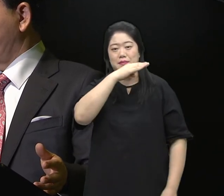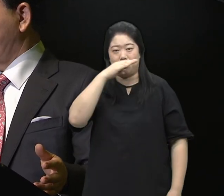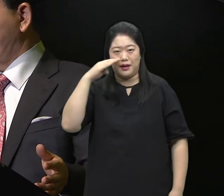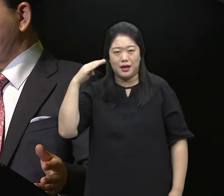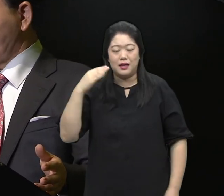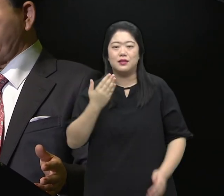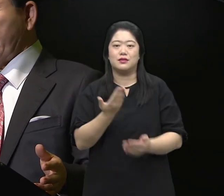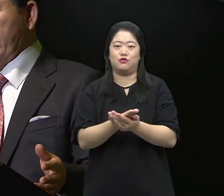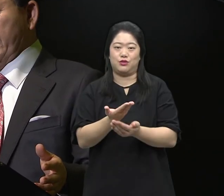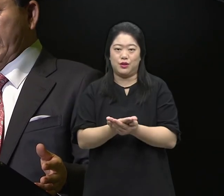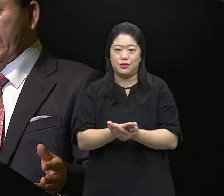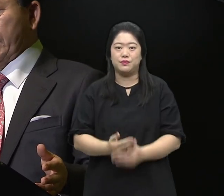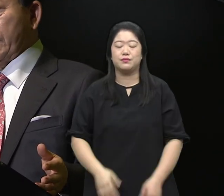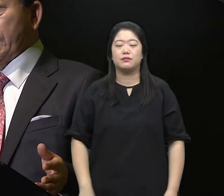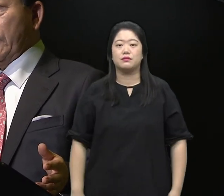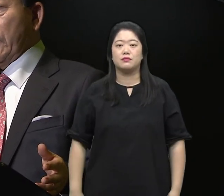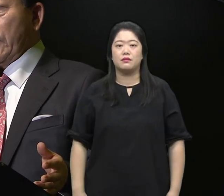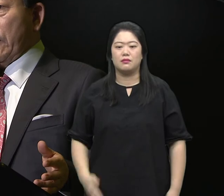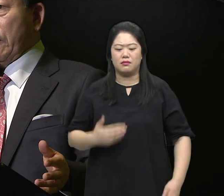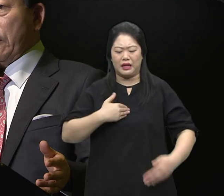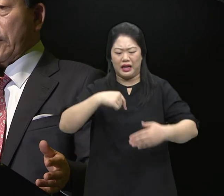Even the disease I have, Lord, may you change them